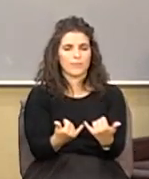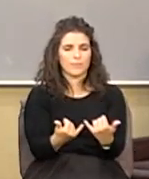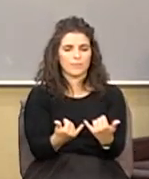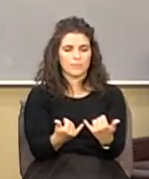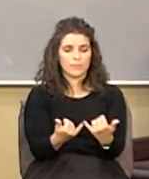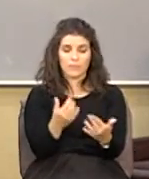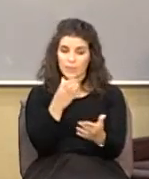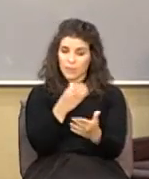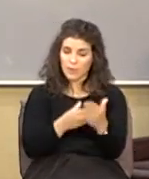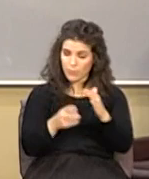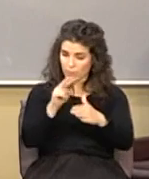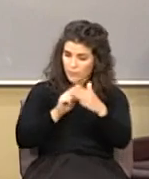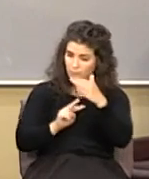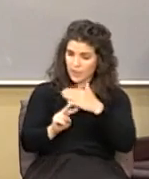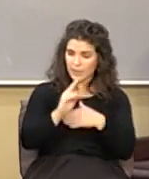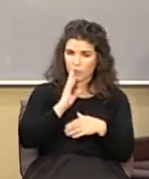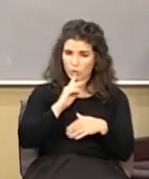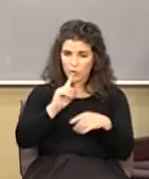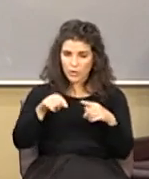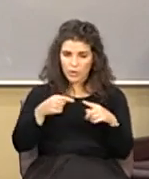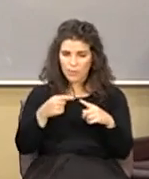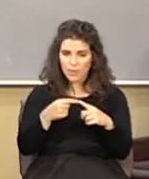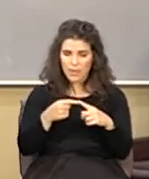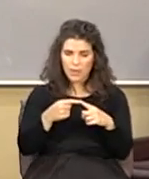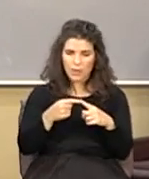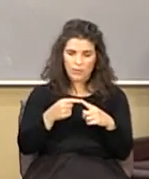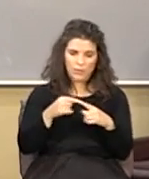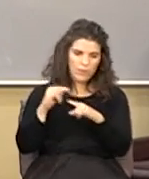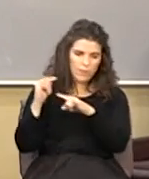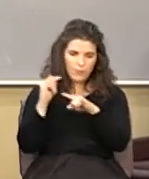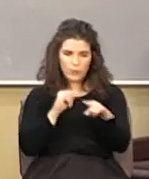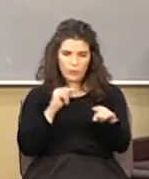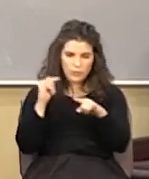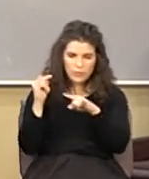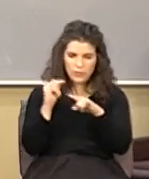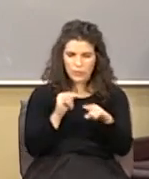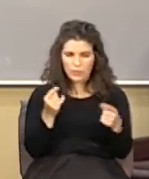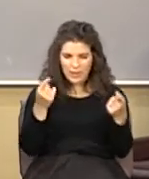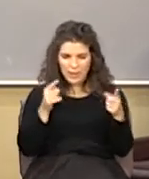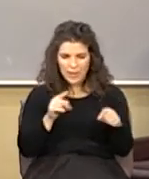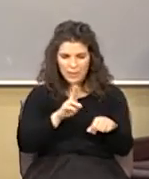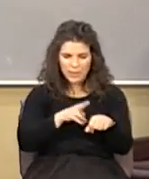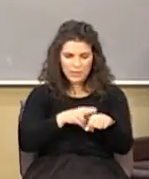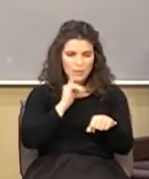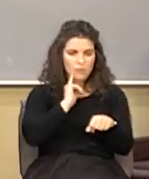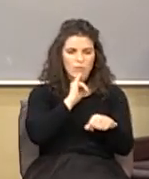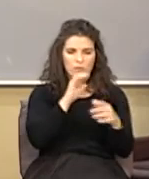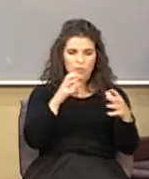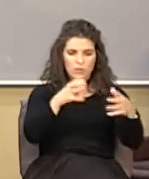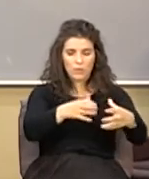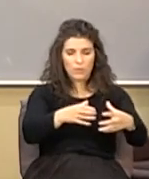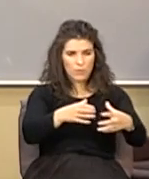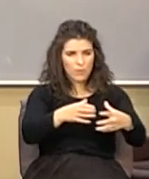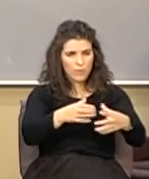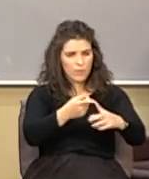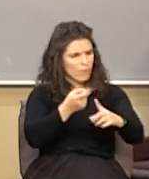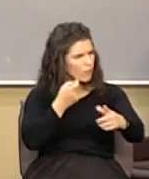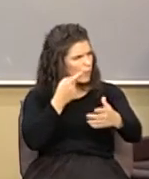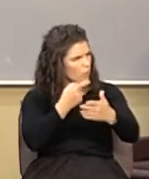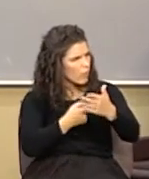passage prophetically is talking about the persecution that comes upon the nation Israel as a result